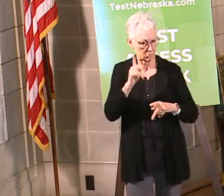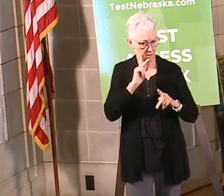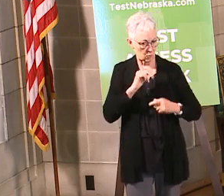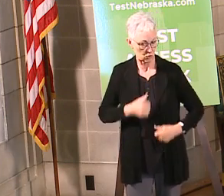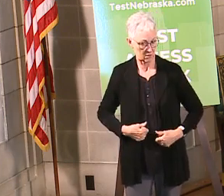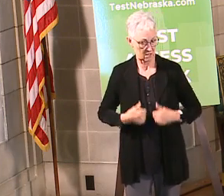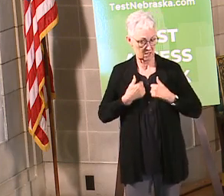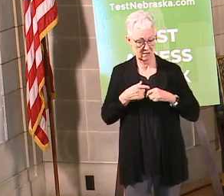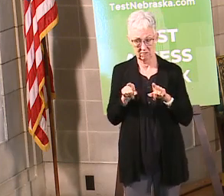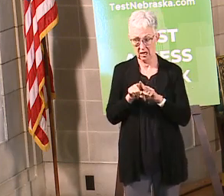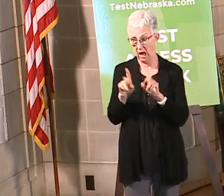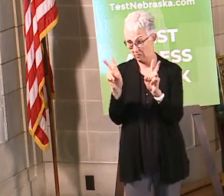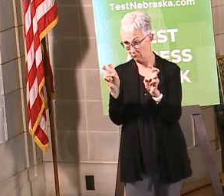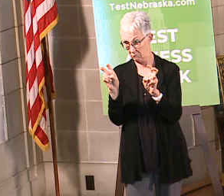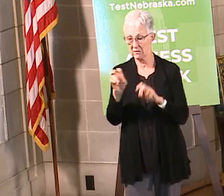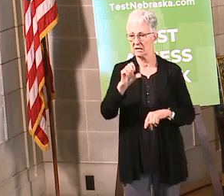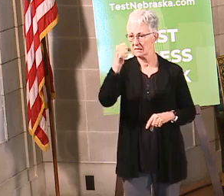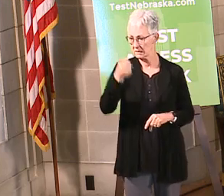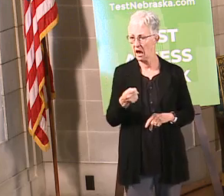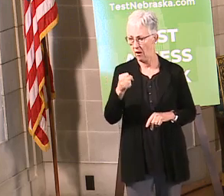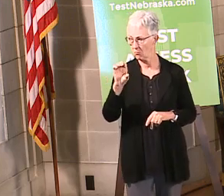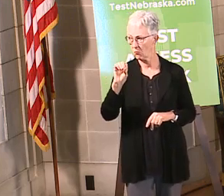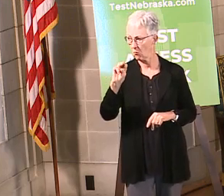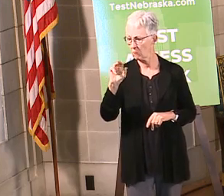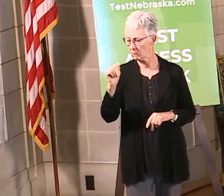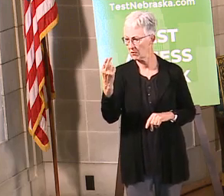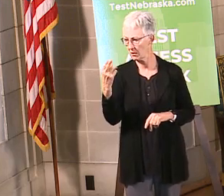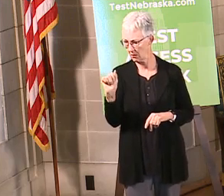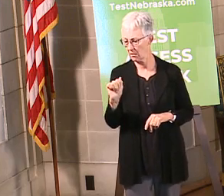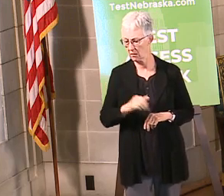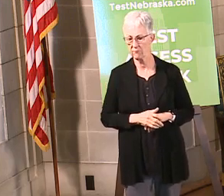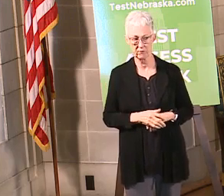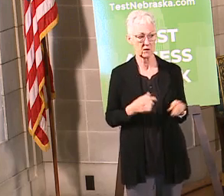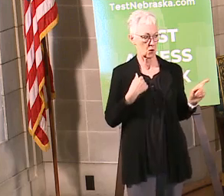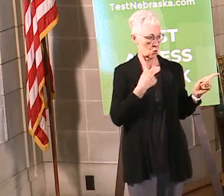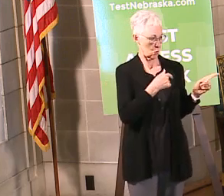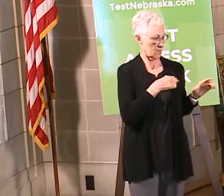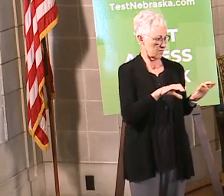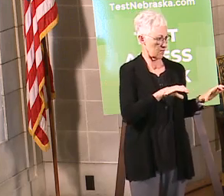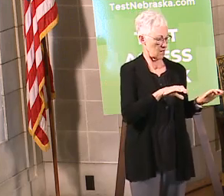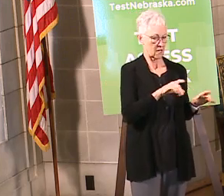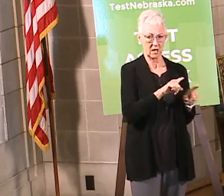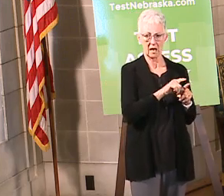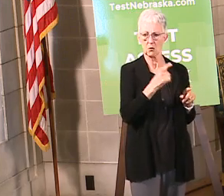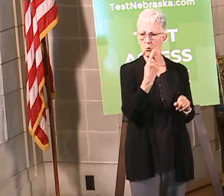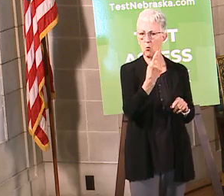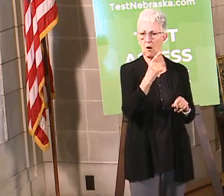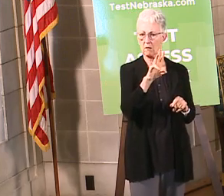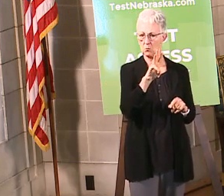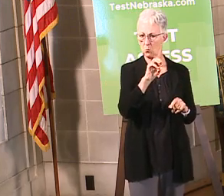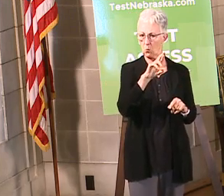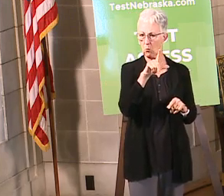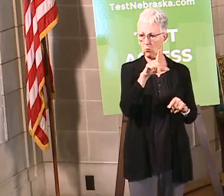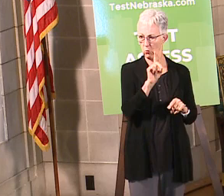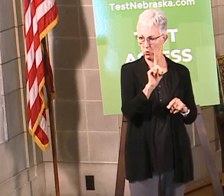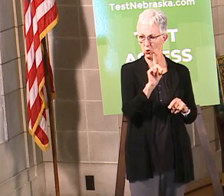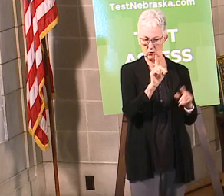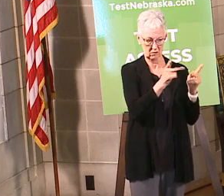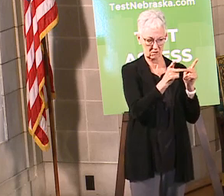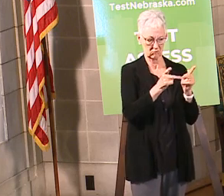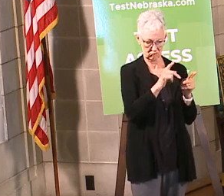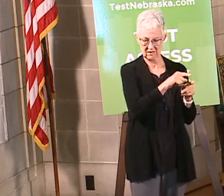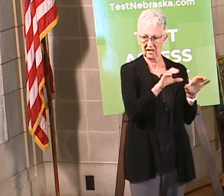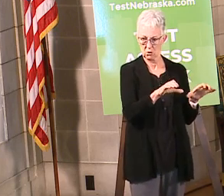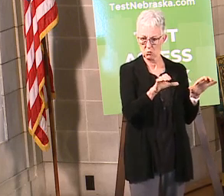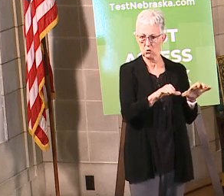this, not only in South Omaha. For example, One World has been doing roughly about 100 tests a day, and we have been in conversations